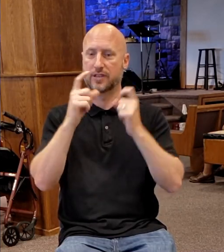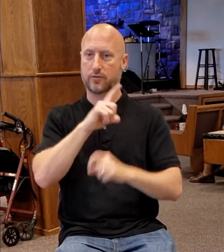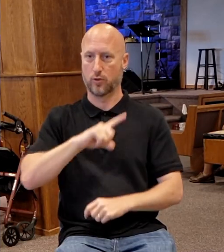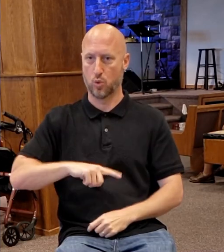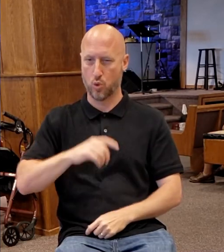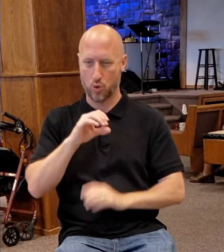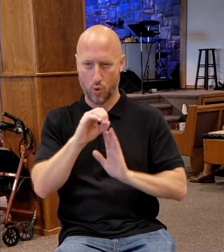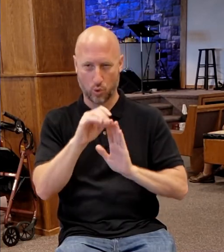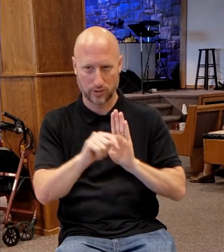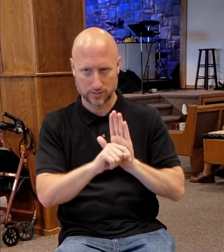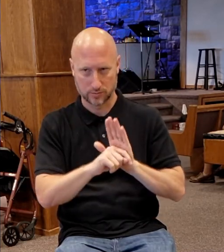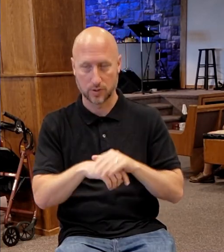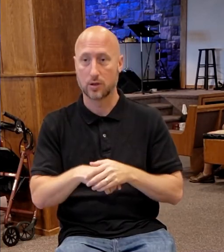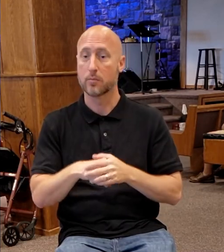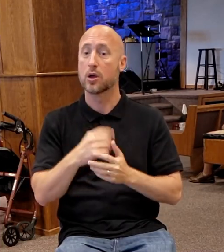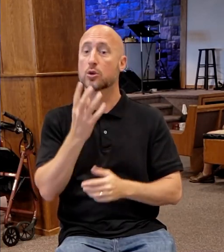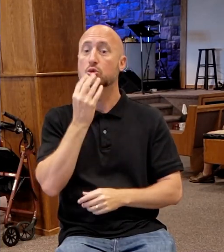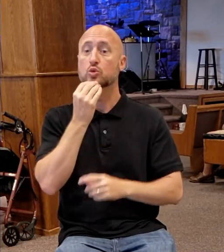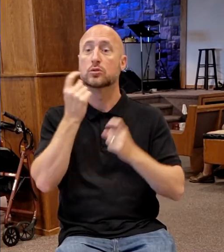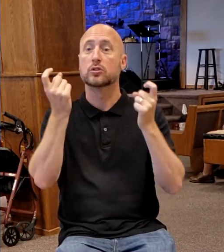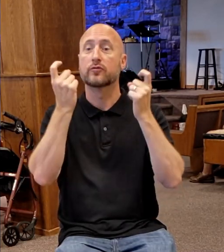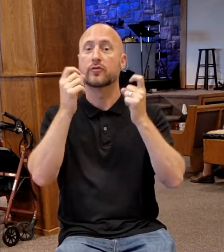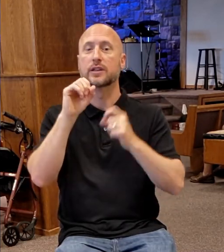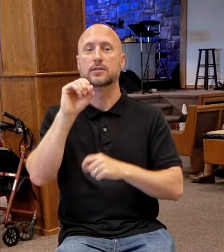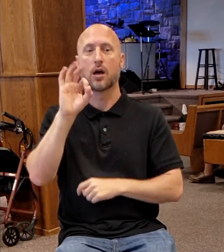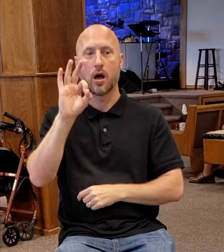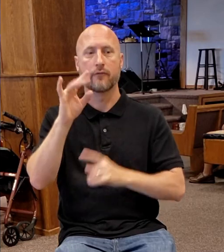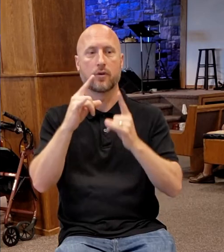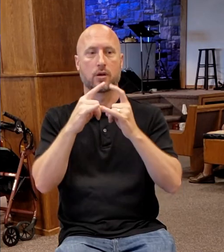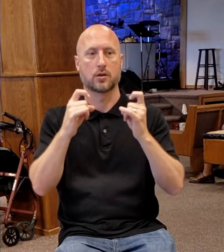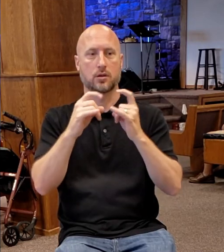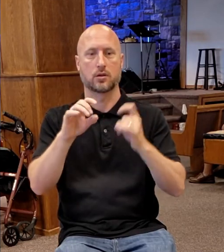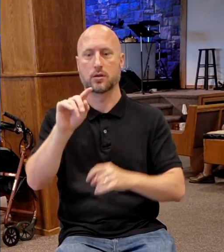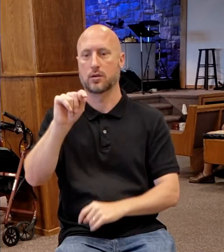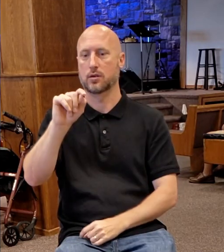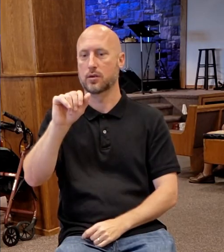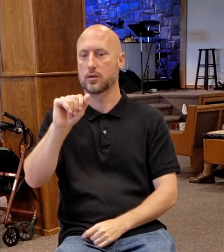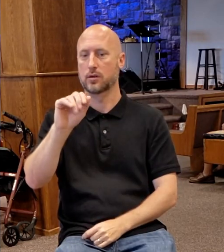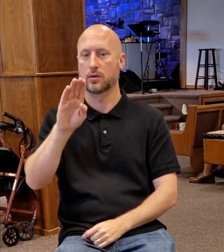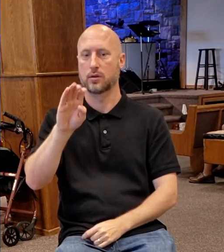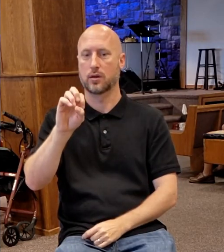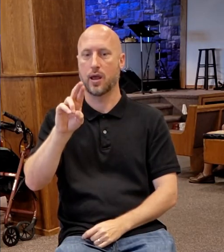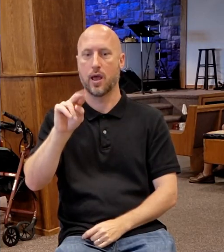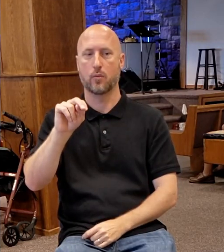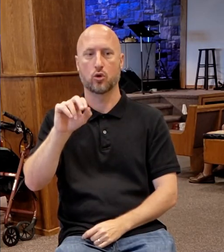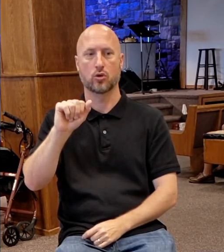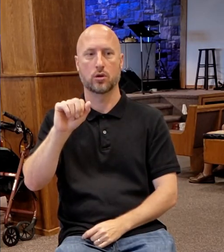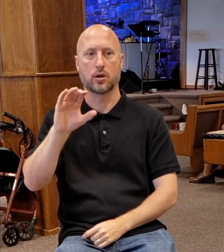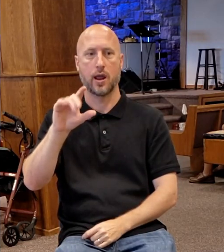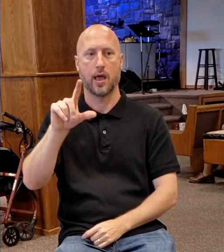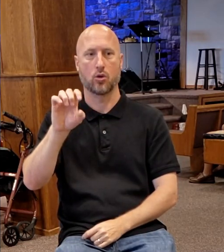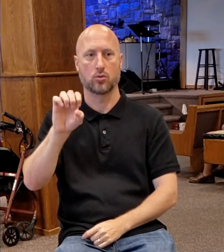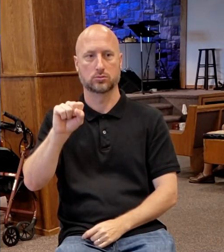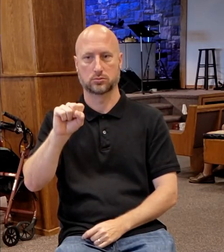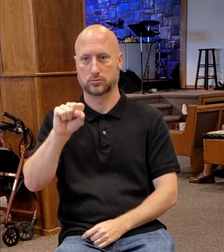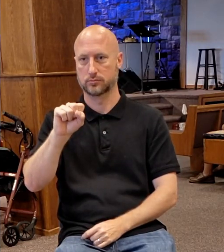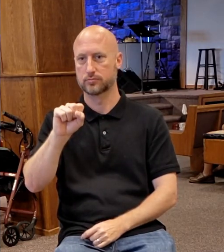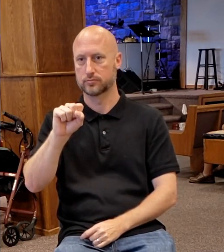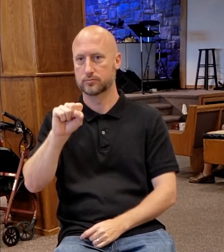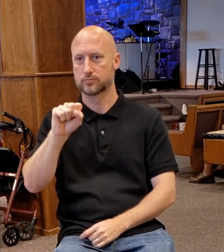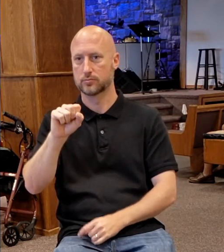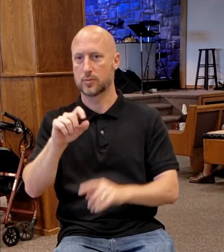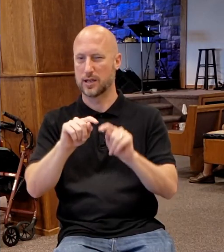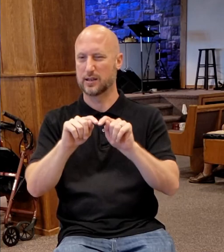the Jews' feast of the Tabernacles. Now, Feast of Tabernacles is our end of